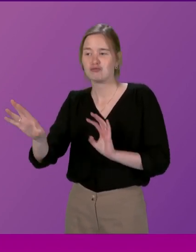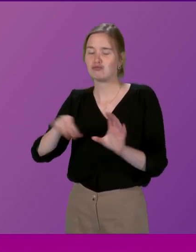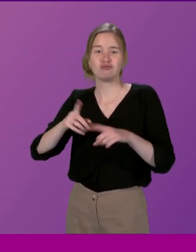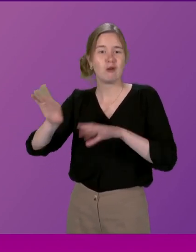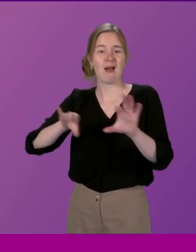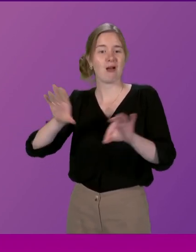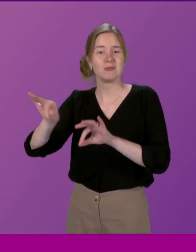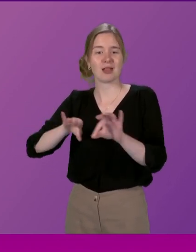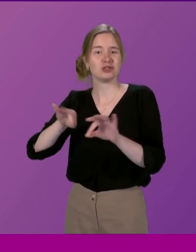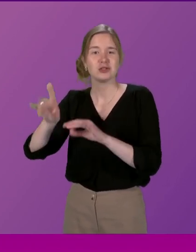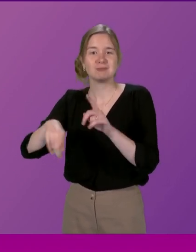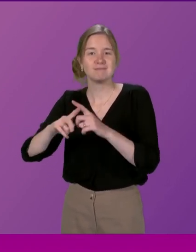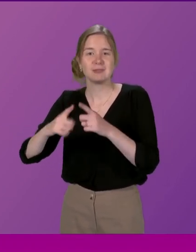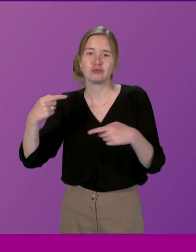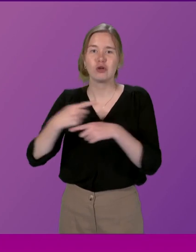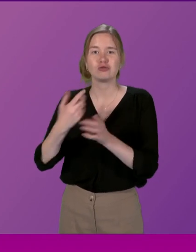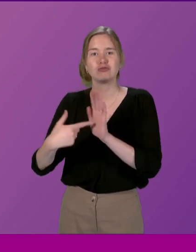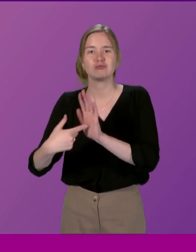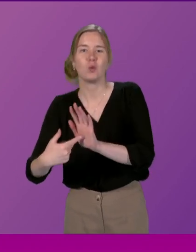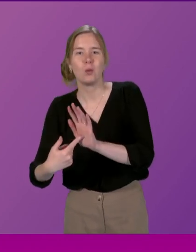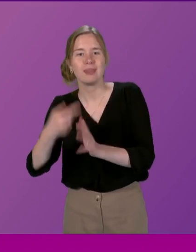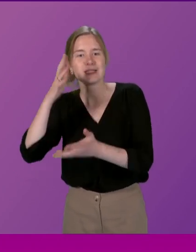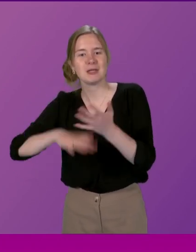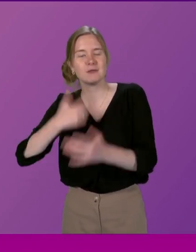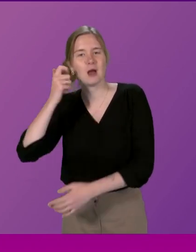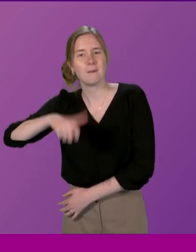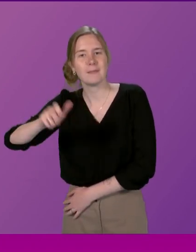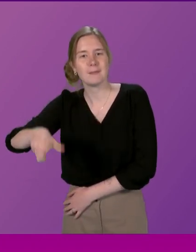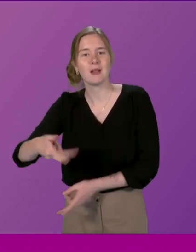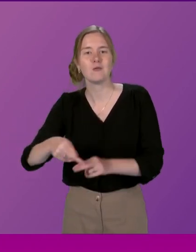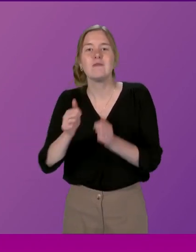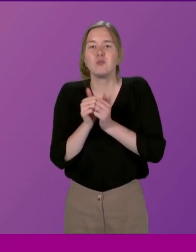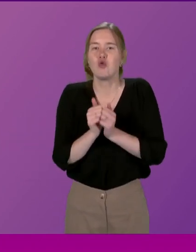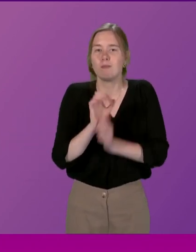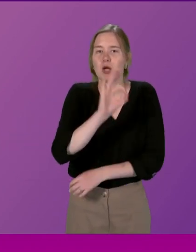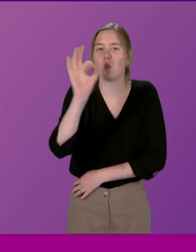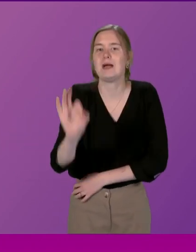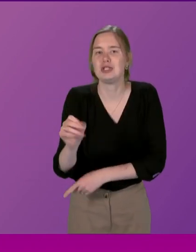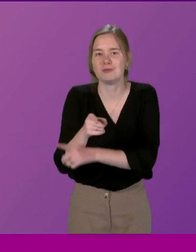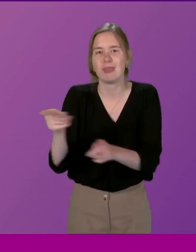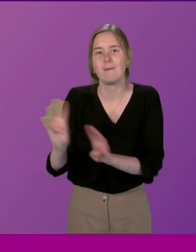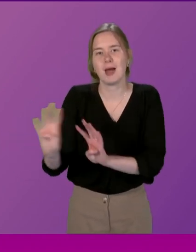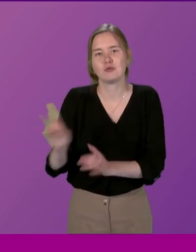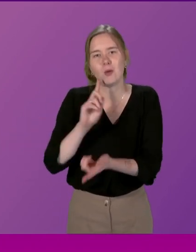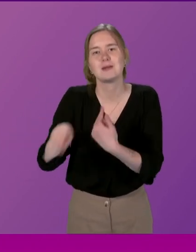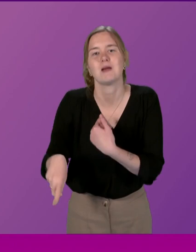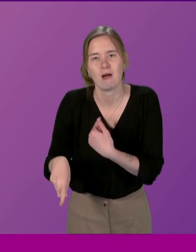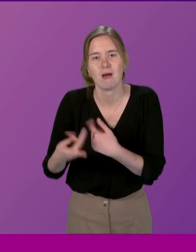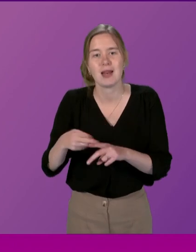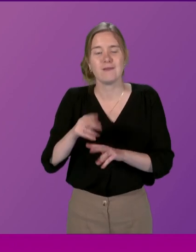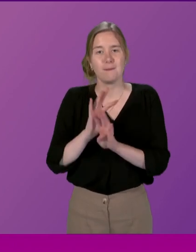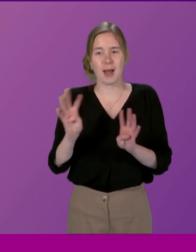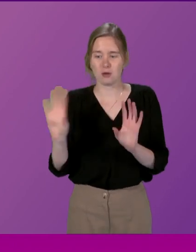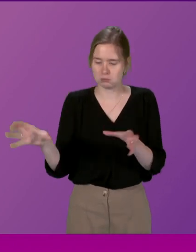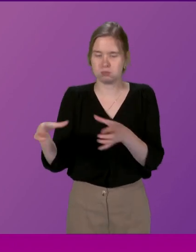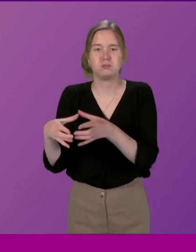section that cross reflects the experiences when we have the appropriate question to ask them and if a panel was